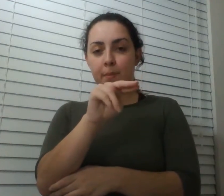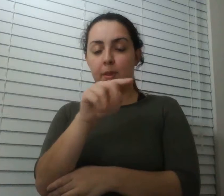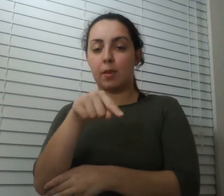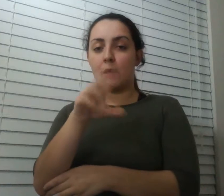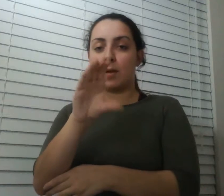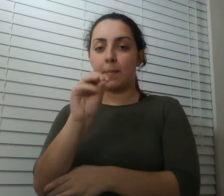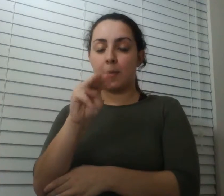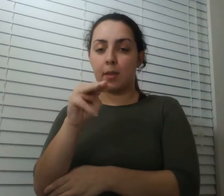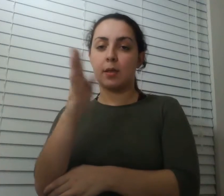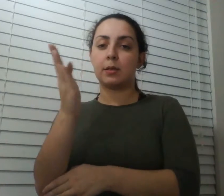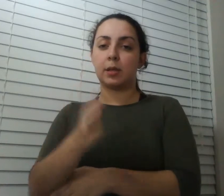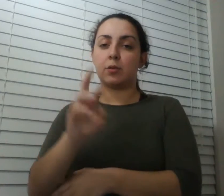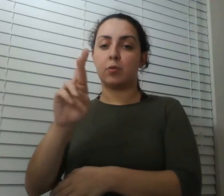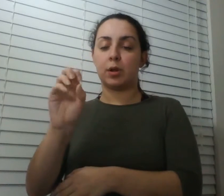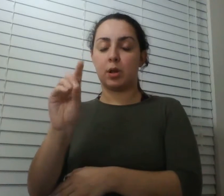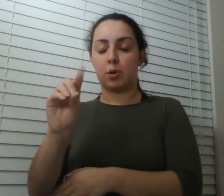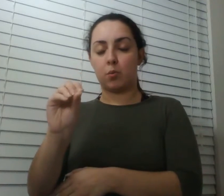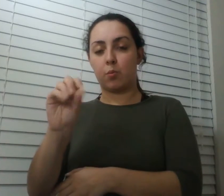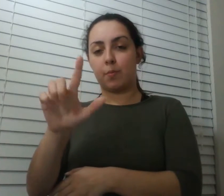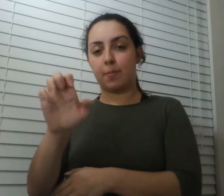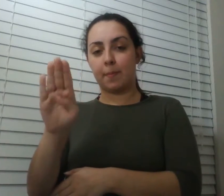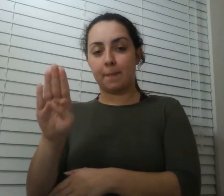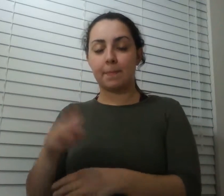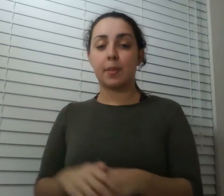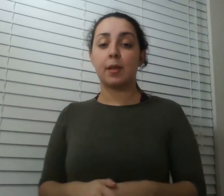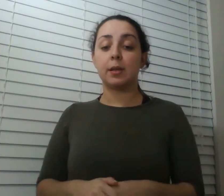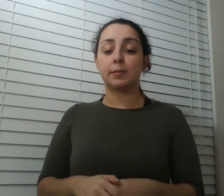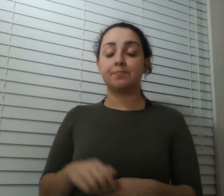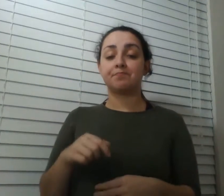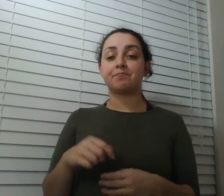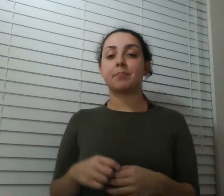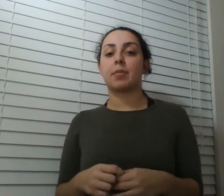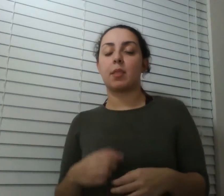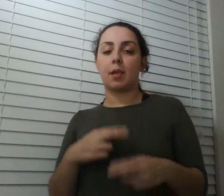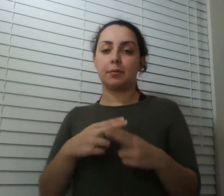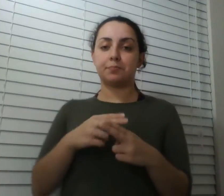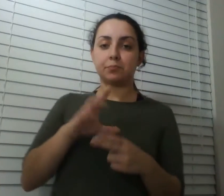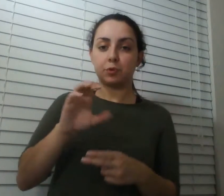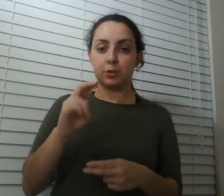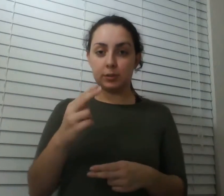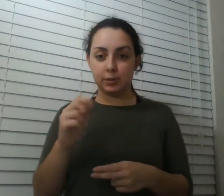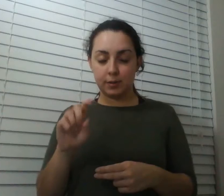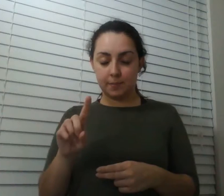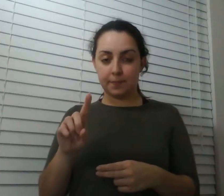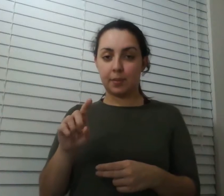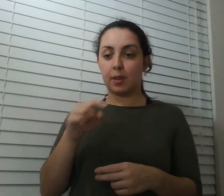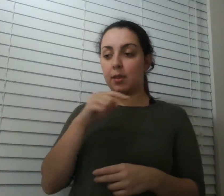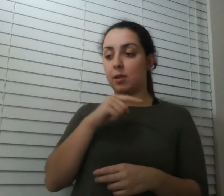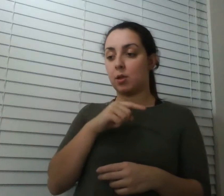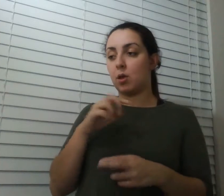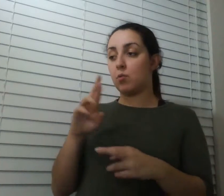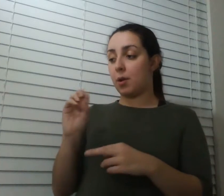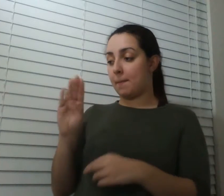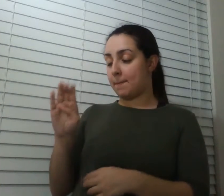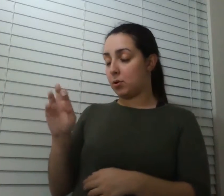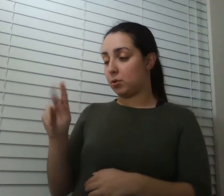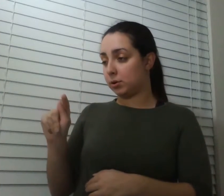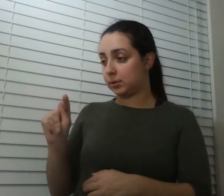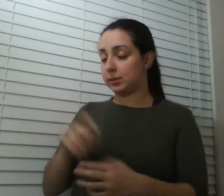hey i'm jad abumran i'm robert crulwich this is radio lab and today stories of known unknowns things we really want to know but we know